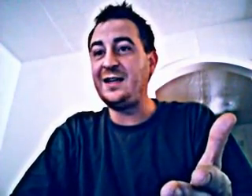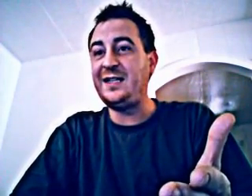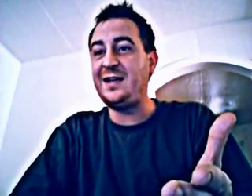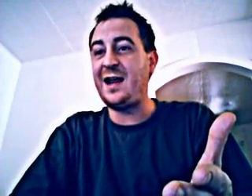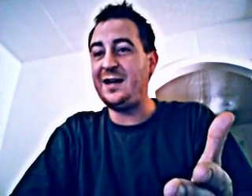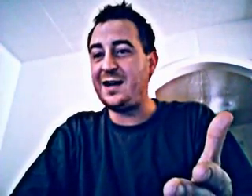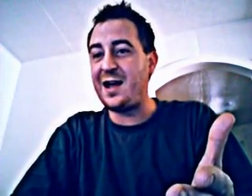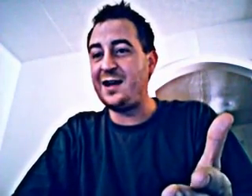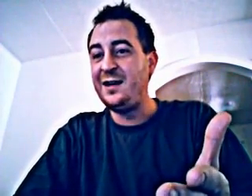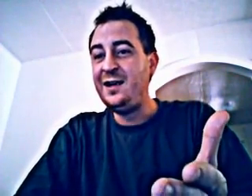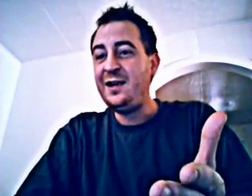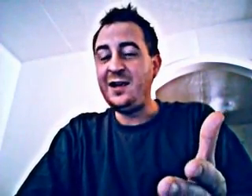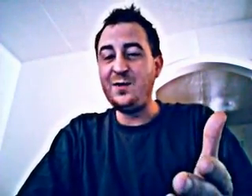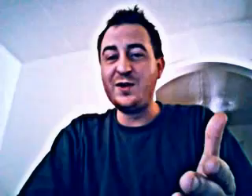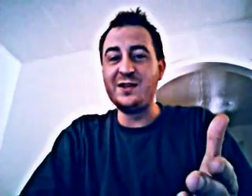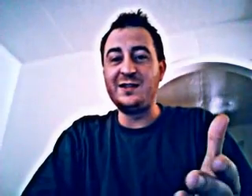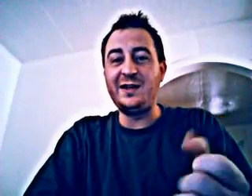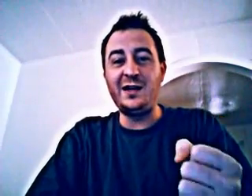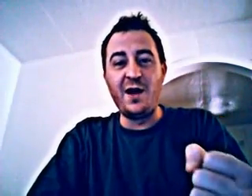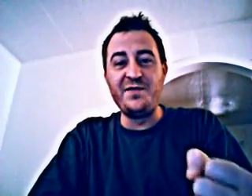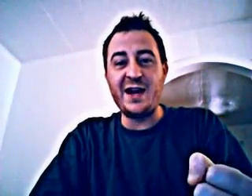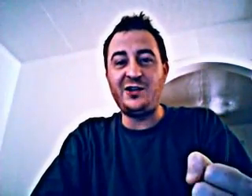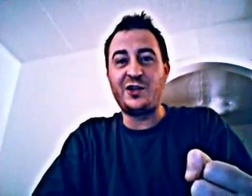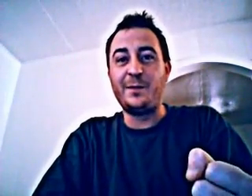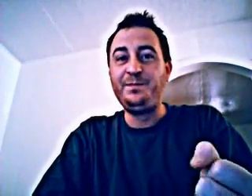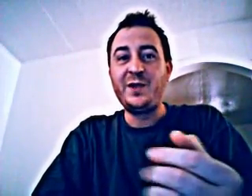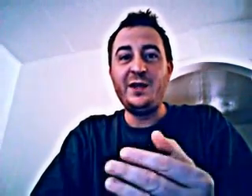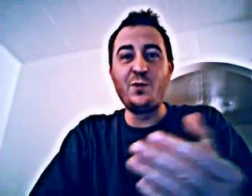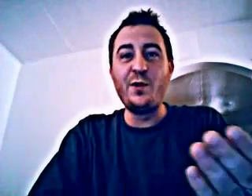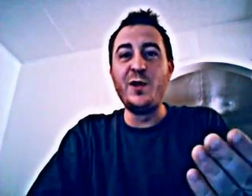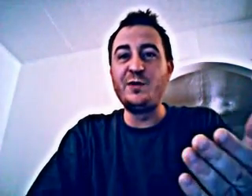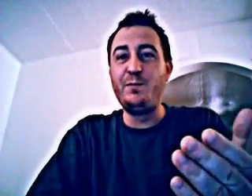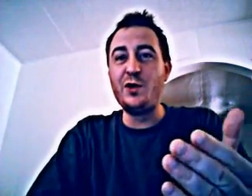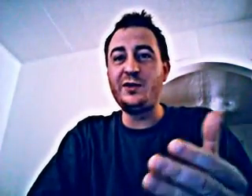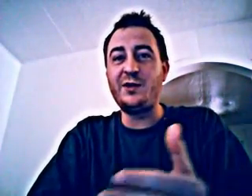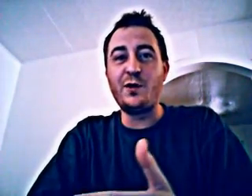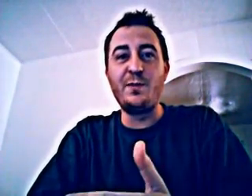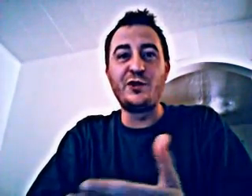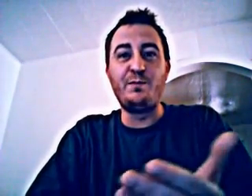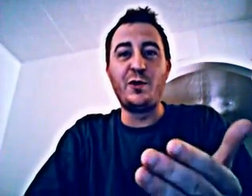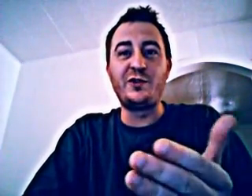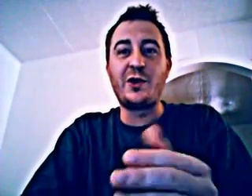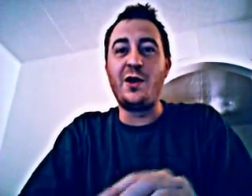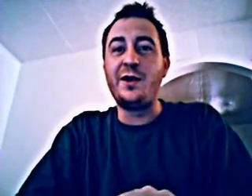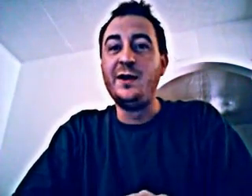1989. He loved nature. He wrote a bunch of books. He wrote a bunch of books on,